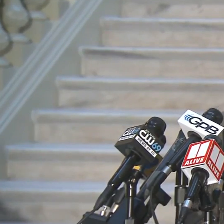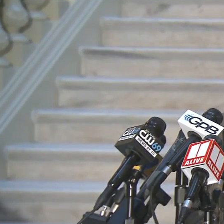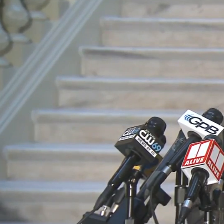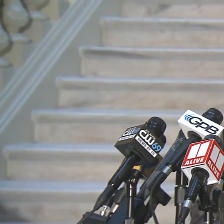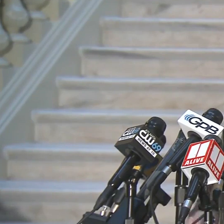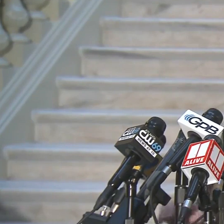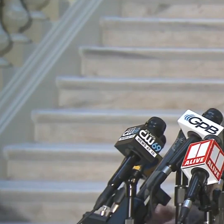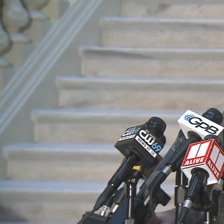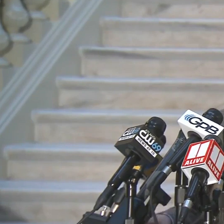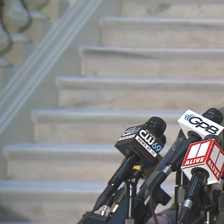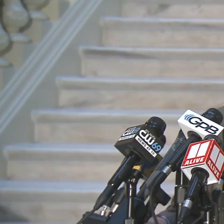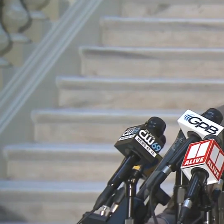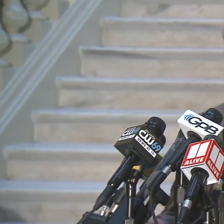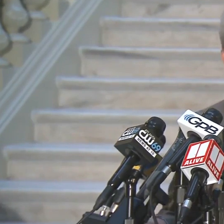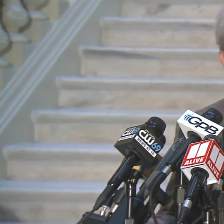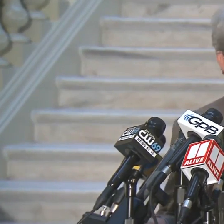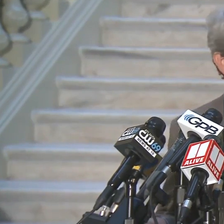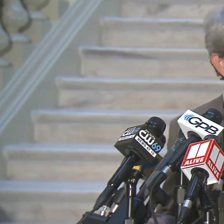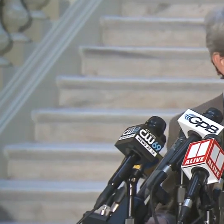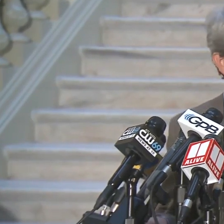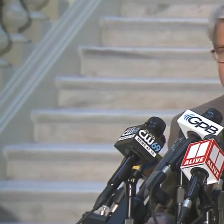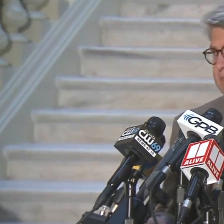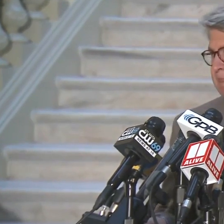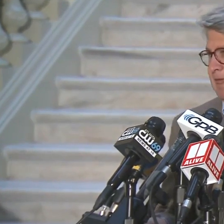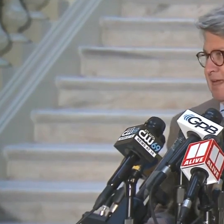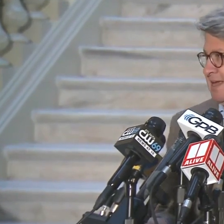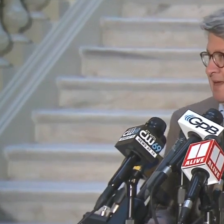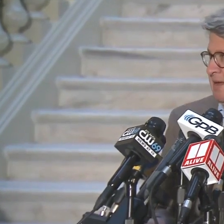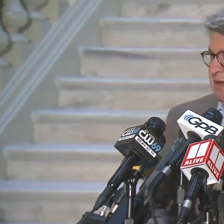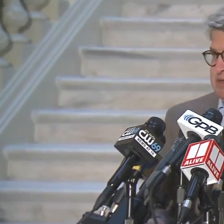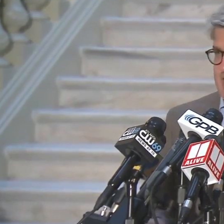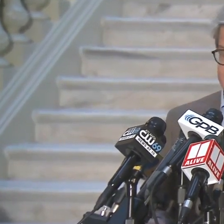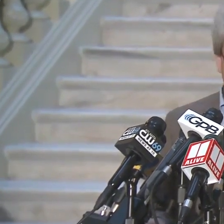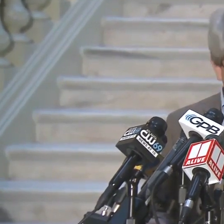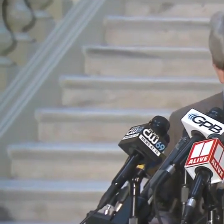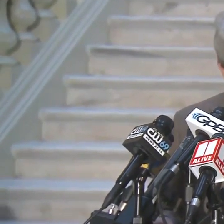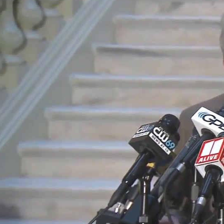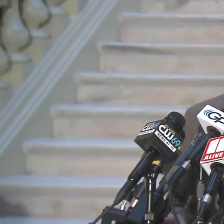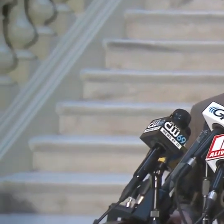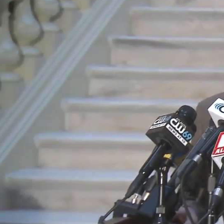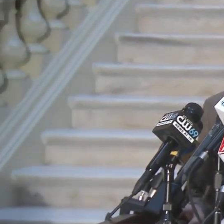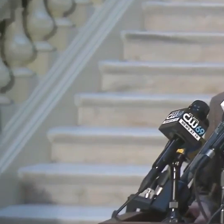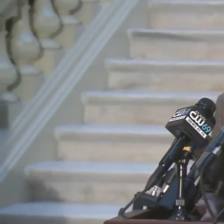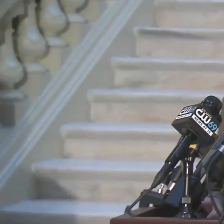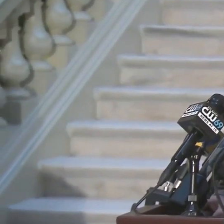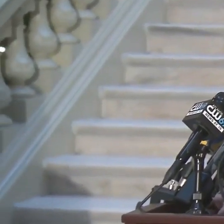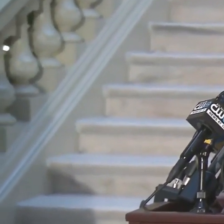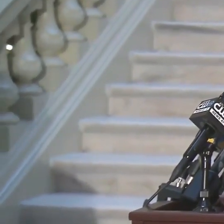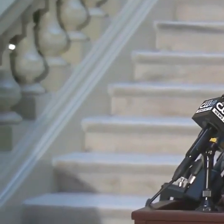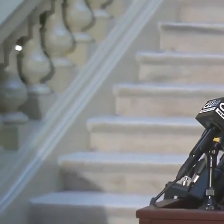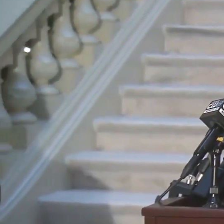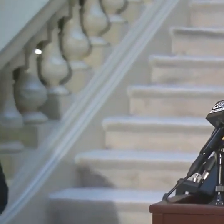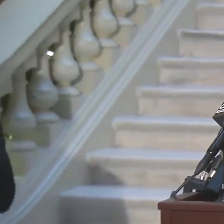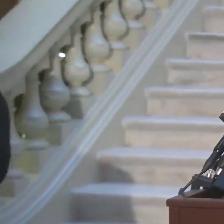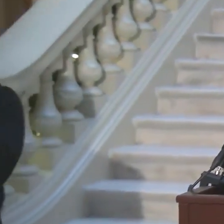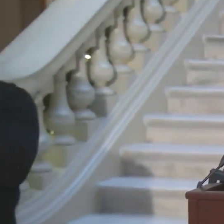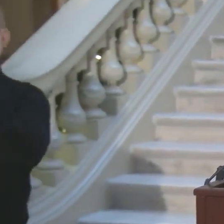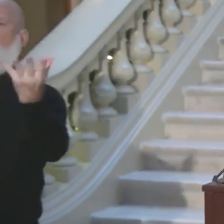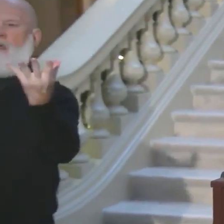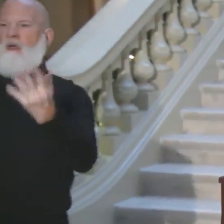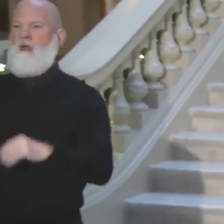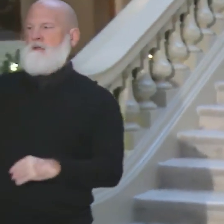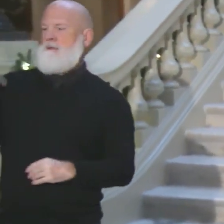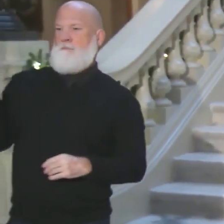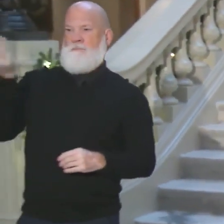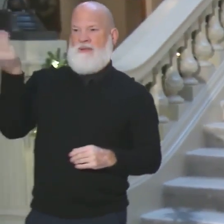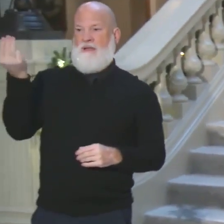now we'll move on to what I'm going to call Disinformation Monday. Out of the gate. Many of you all saw the videotape from